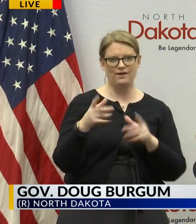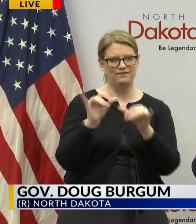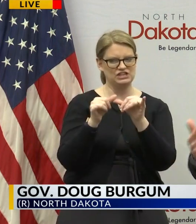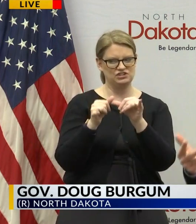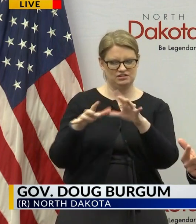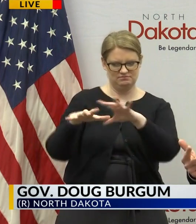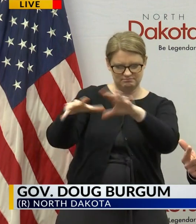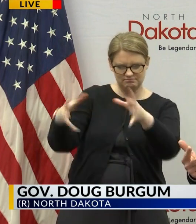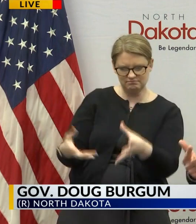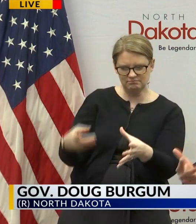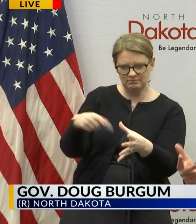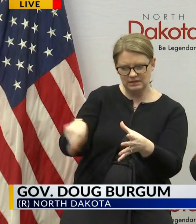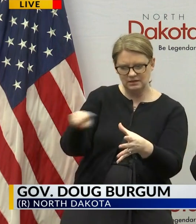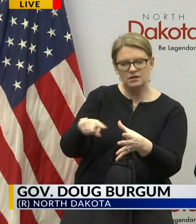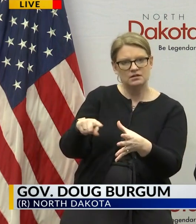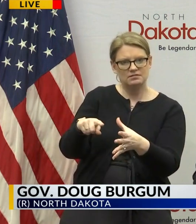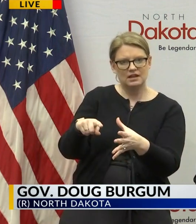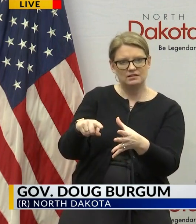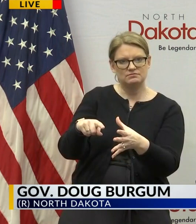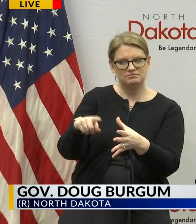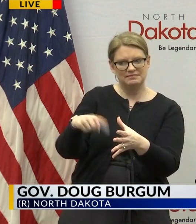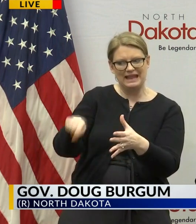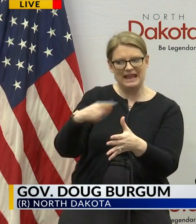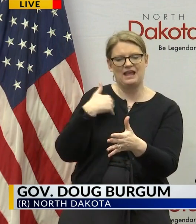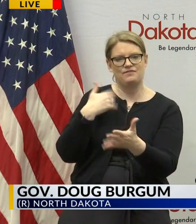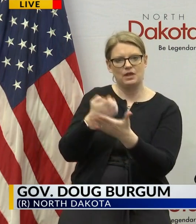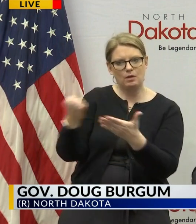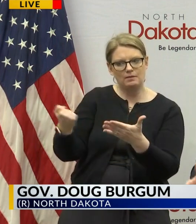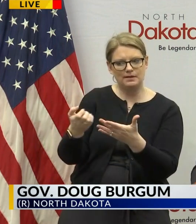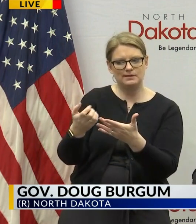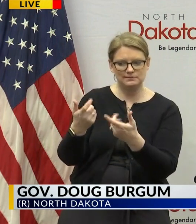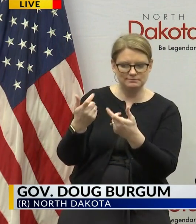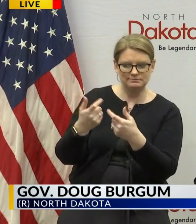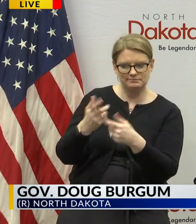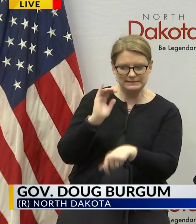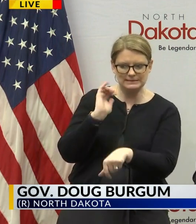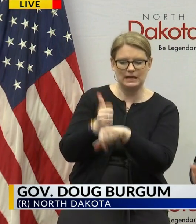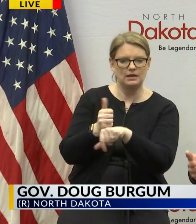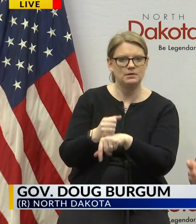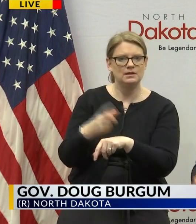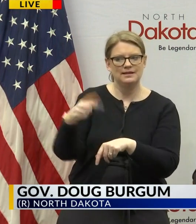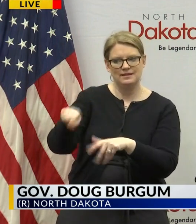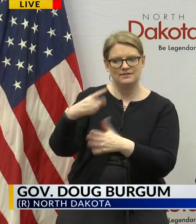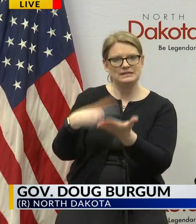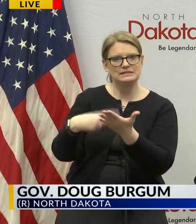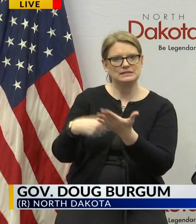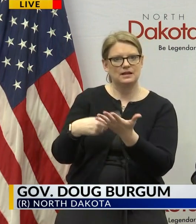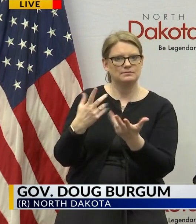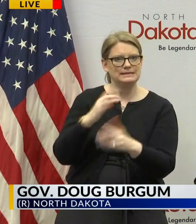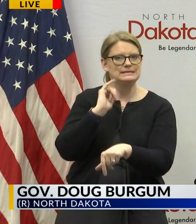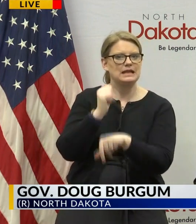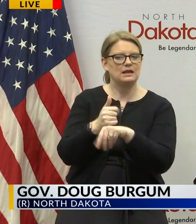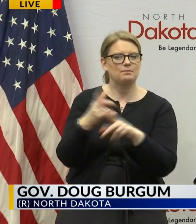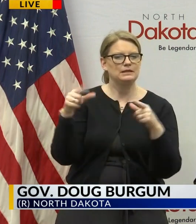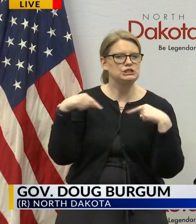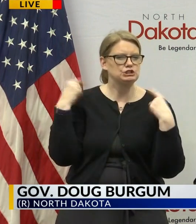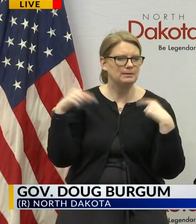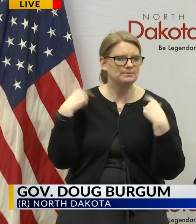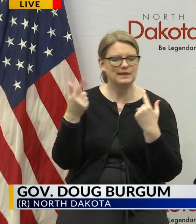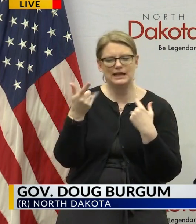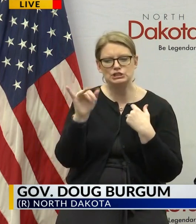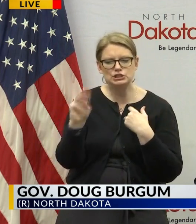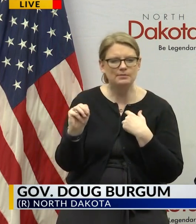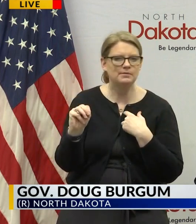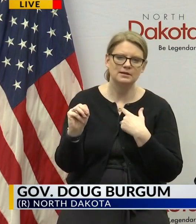uh and equipment that they could come in and try to stand them up i mean they even you know talked about putting them up in gymnasiums but we